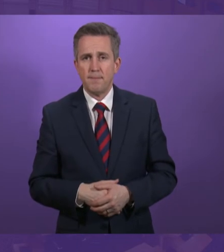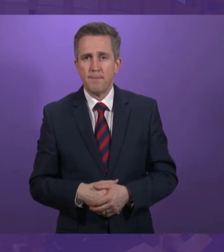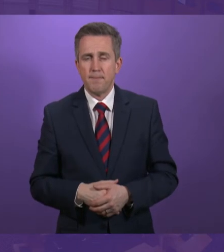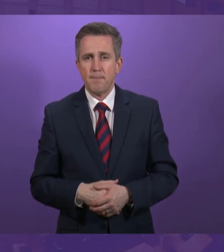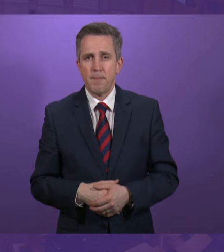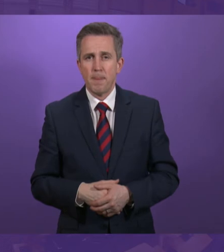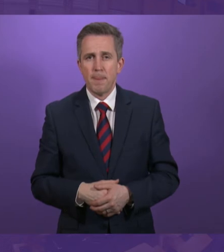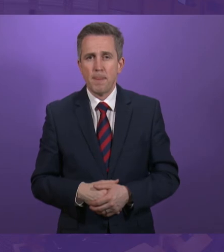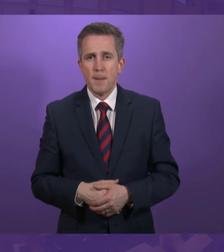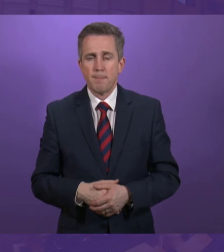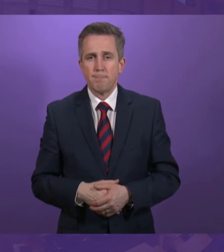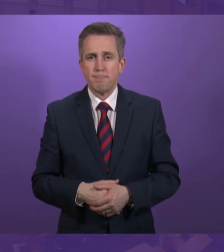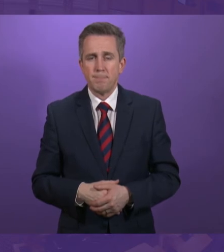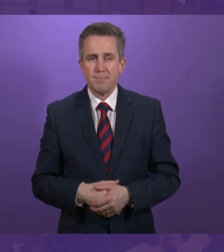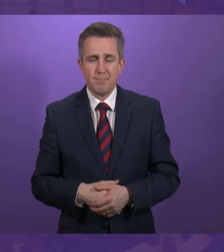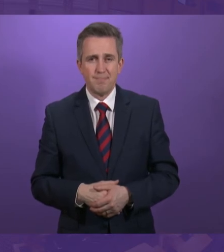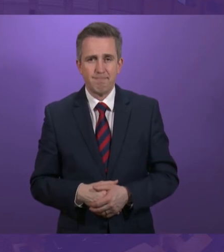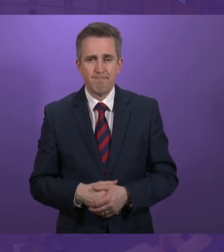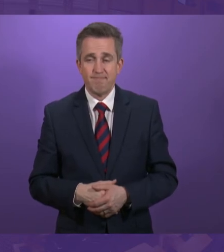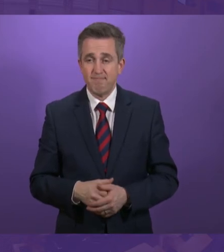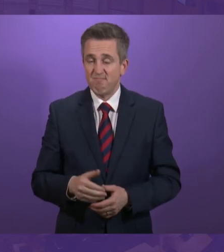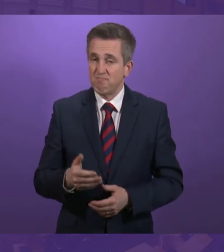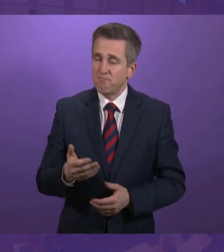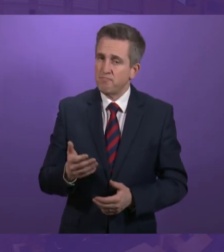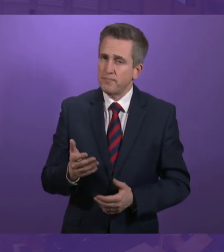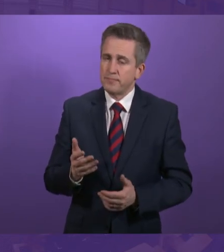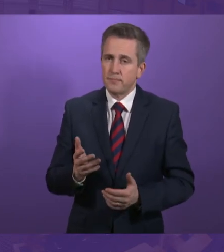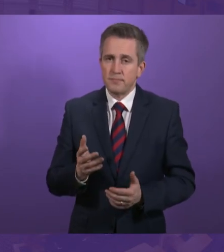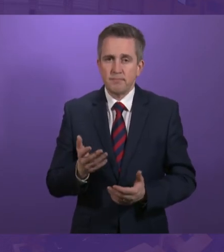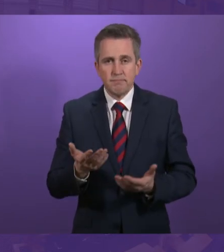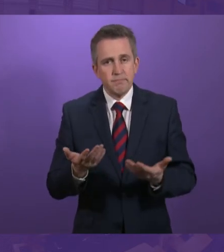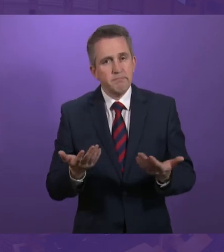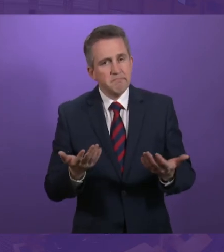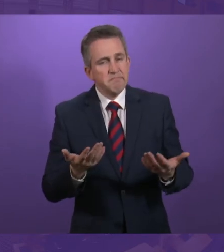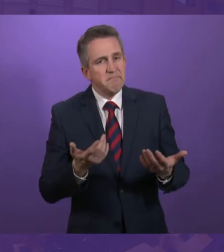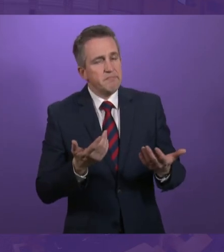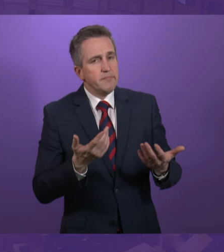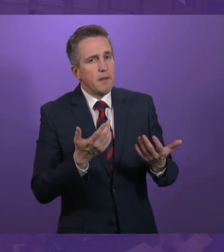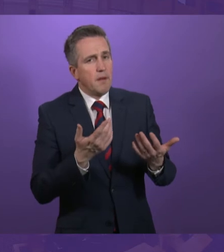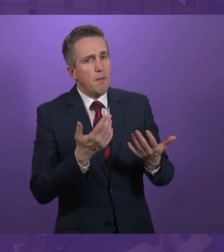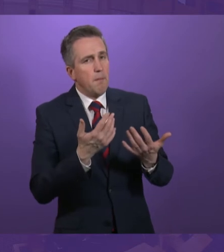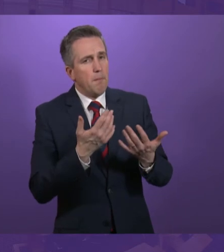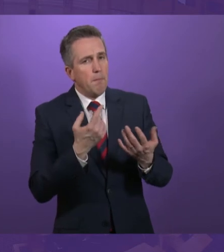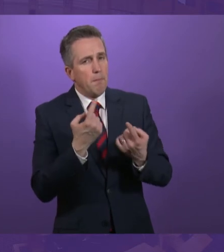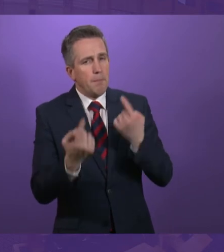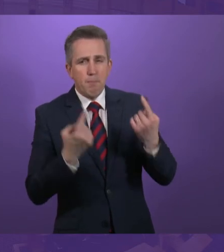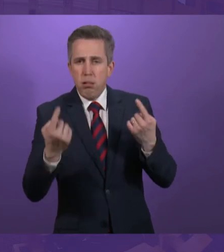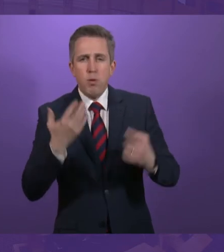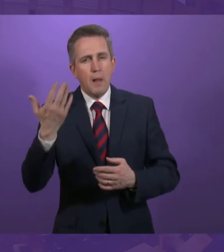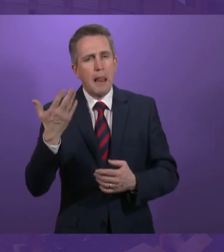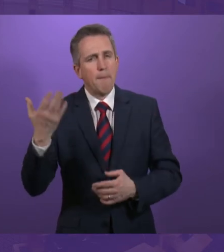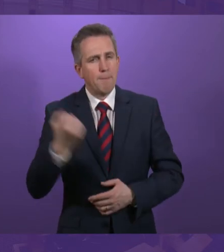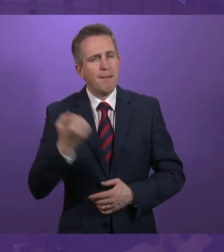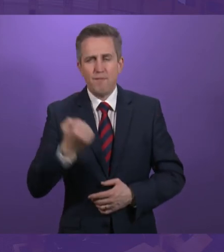Well, I think it's absolutely important that we do challenge the stigma around benefits that people